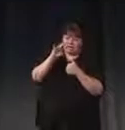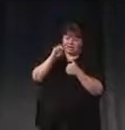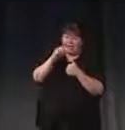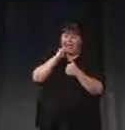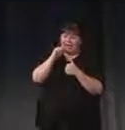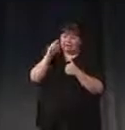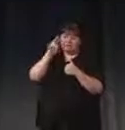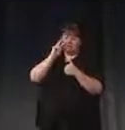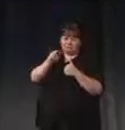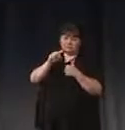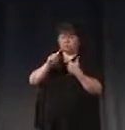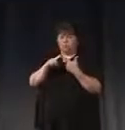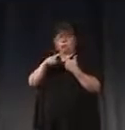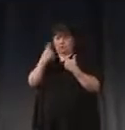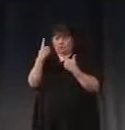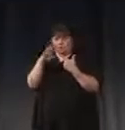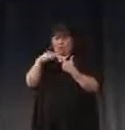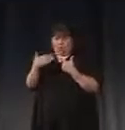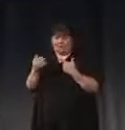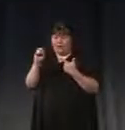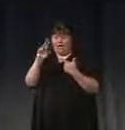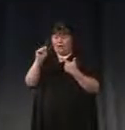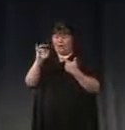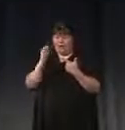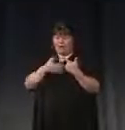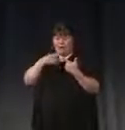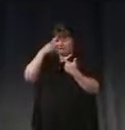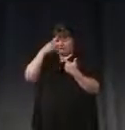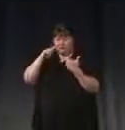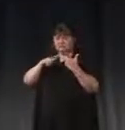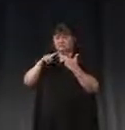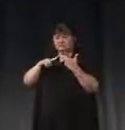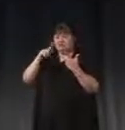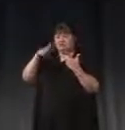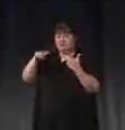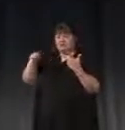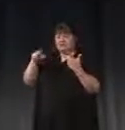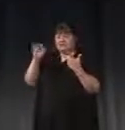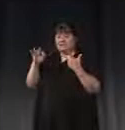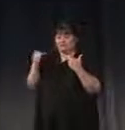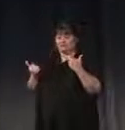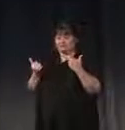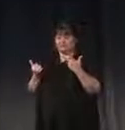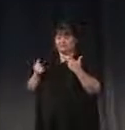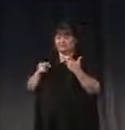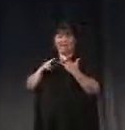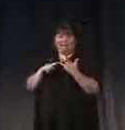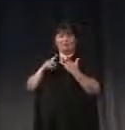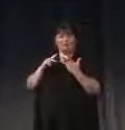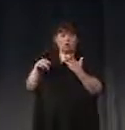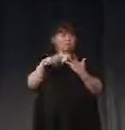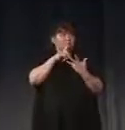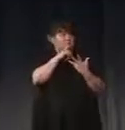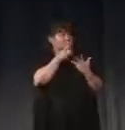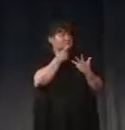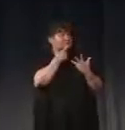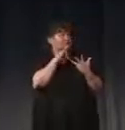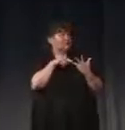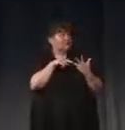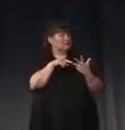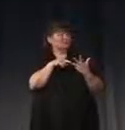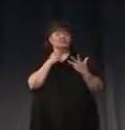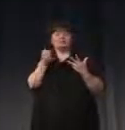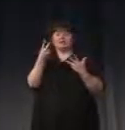Out of Our Heads, Varieties of Presence. And I should mention, I doesn't say this in the program, he is a 2012